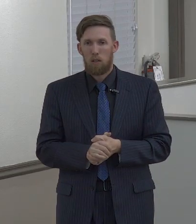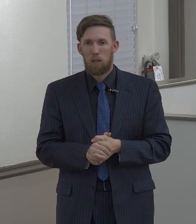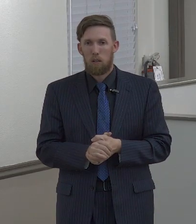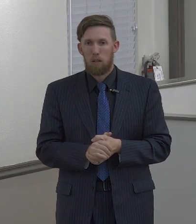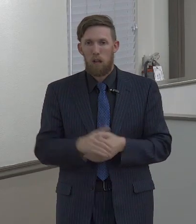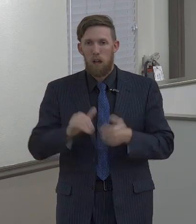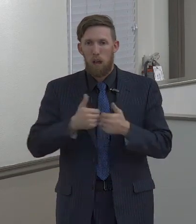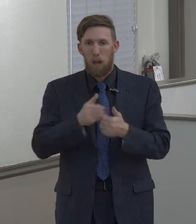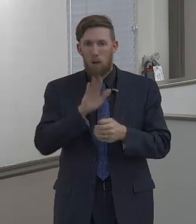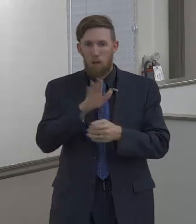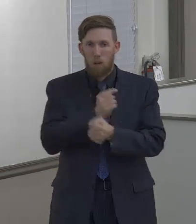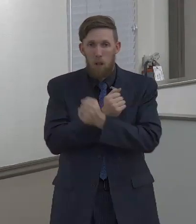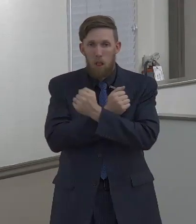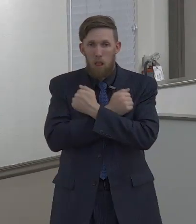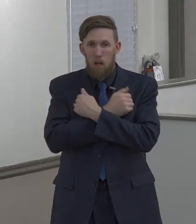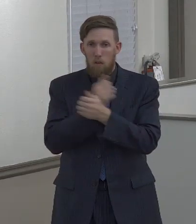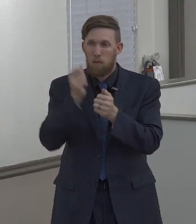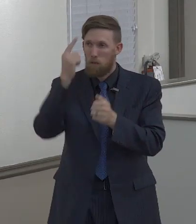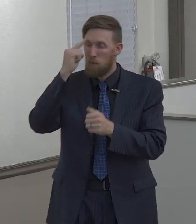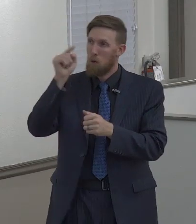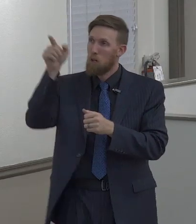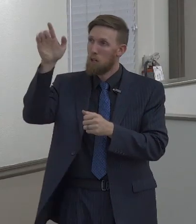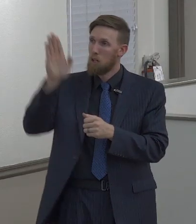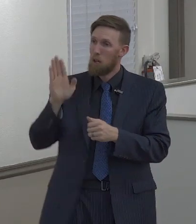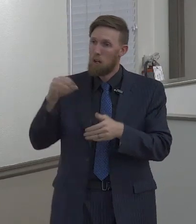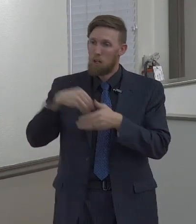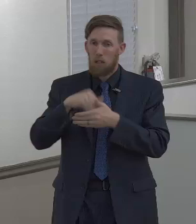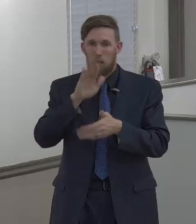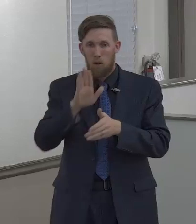How's your love for God in your personal life in your walk with him?